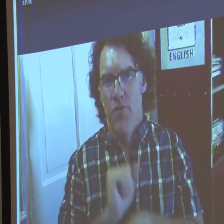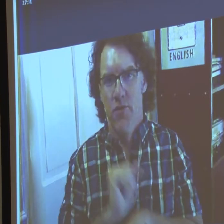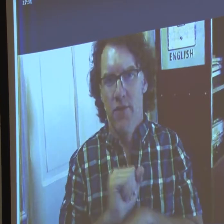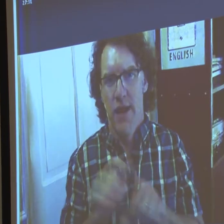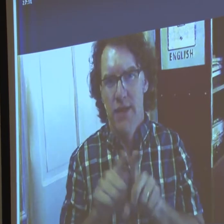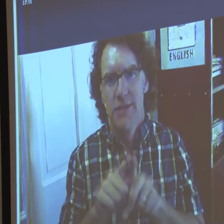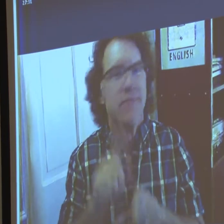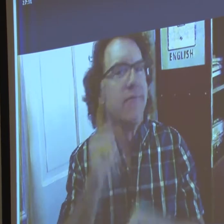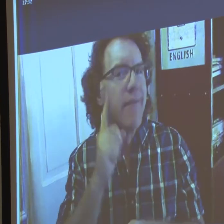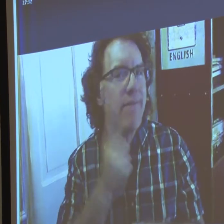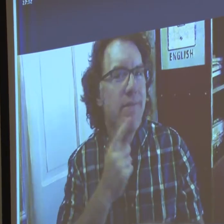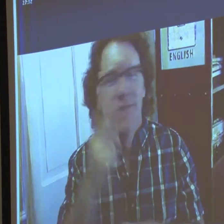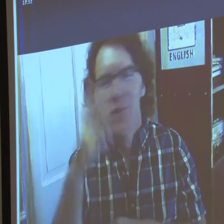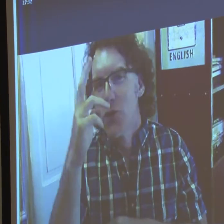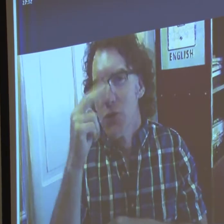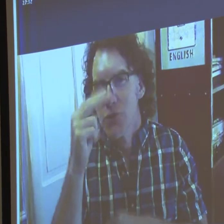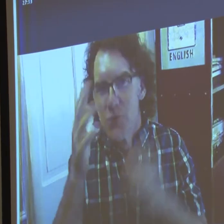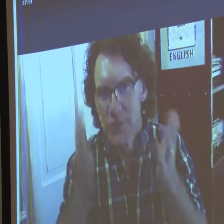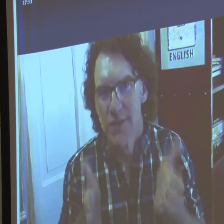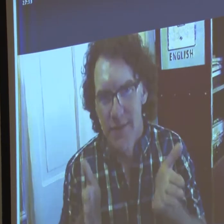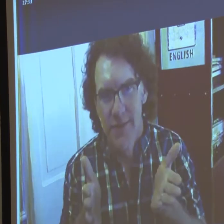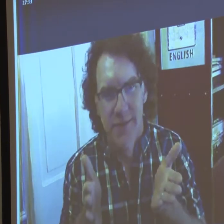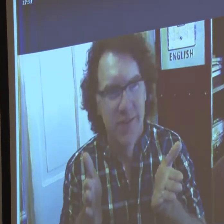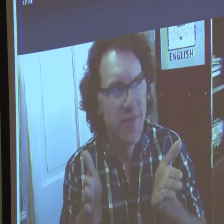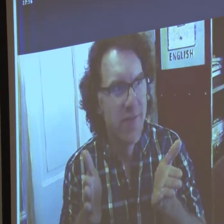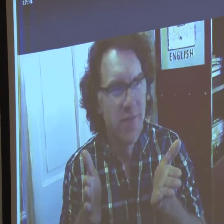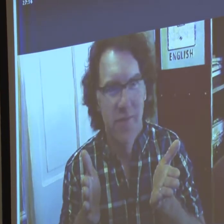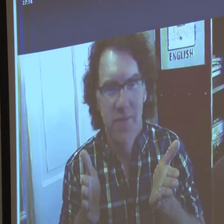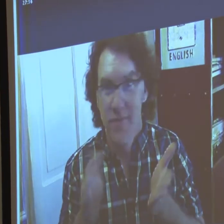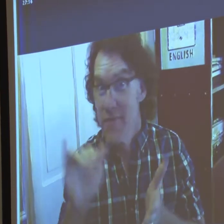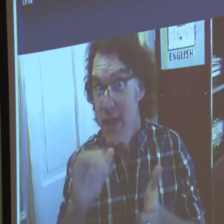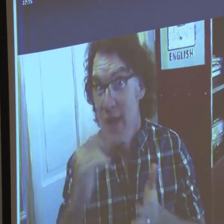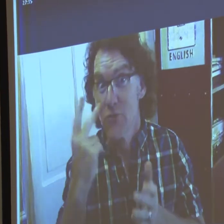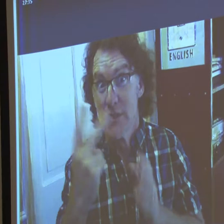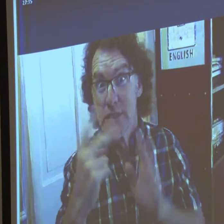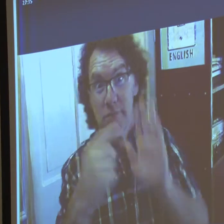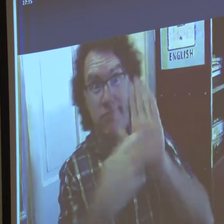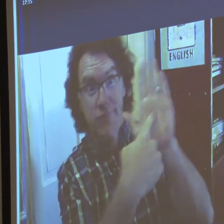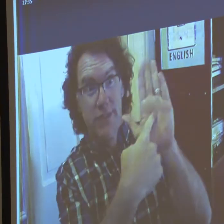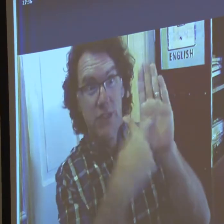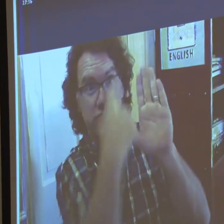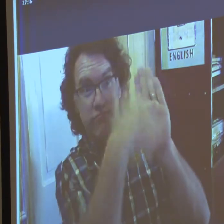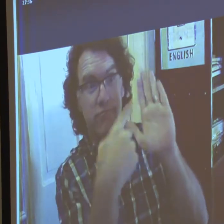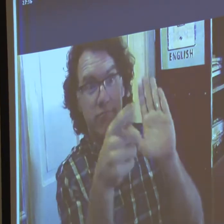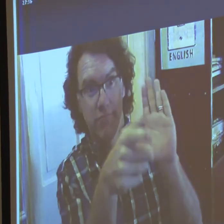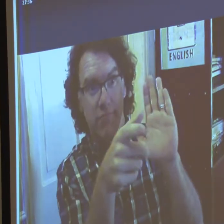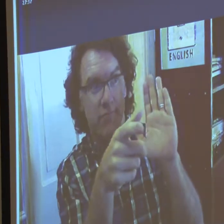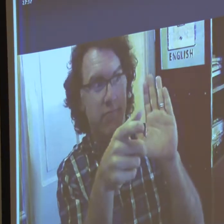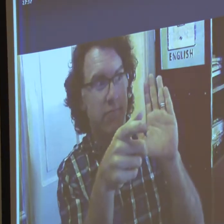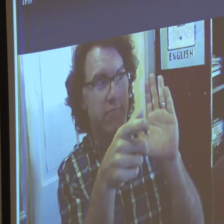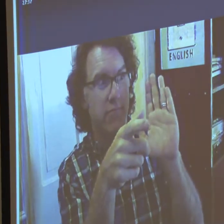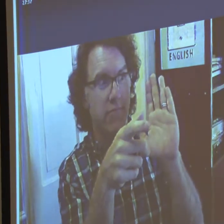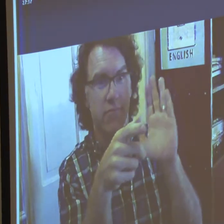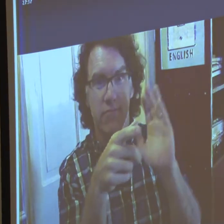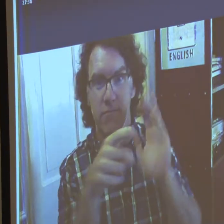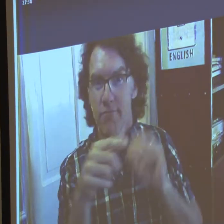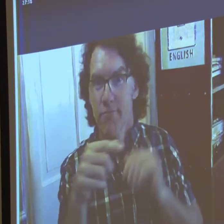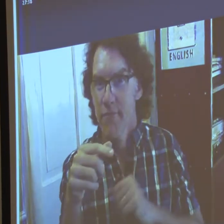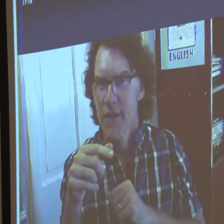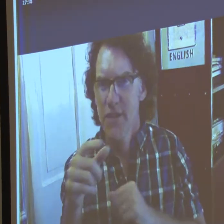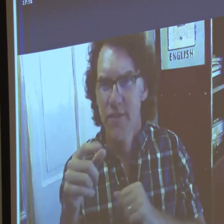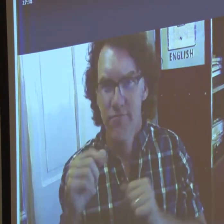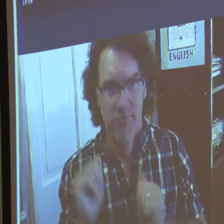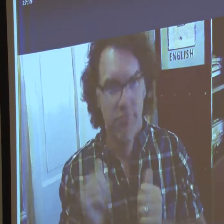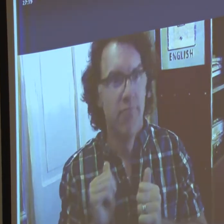to recognize me as a deaf humorist first, by cartooning first. So that's me,